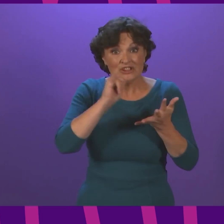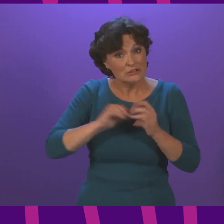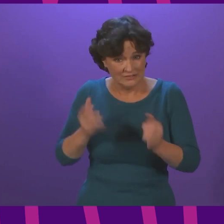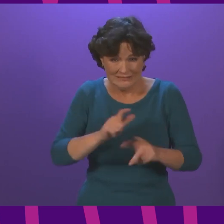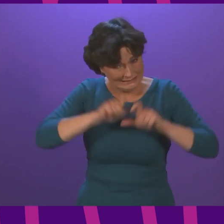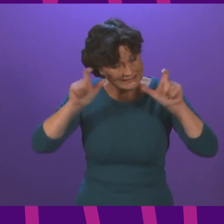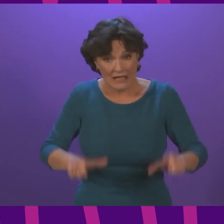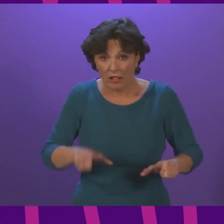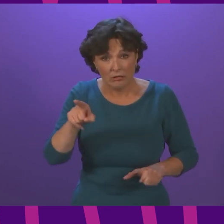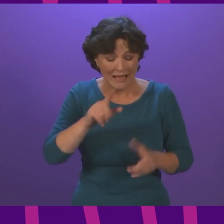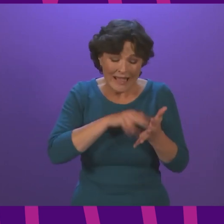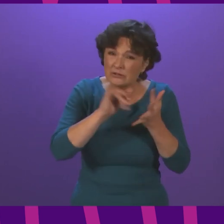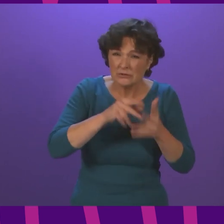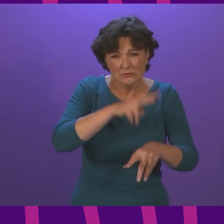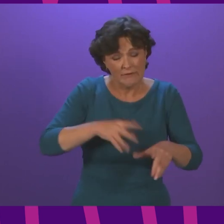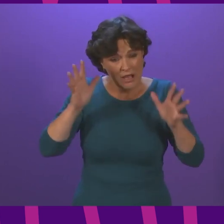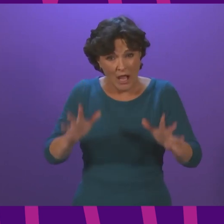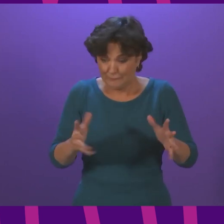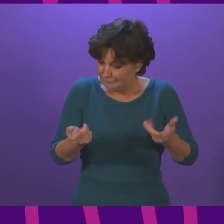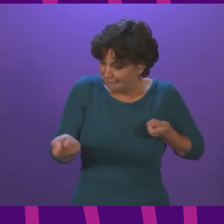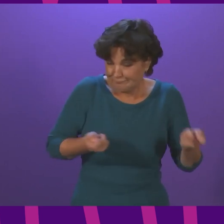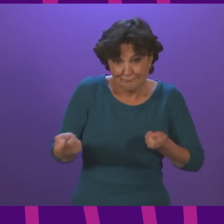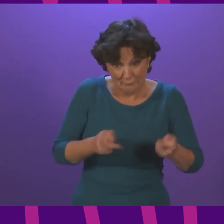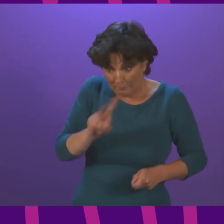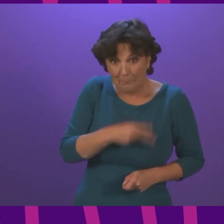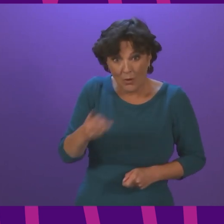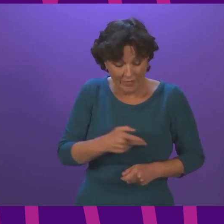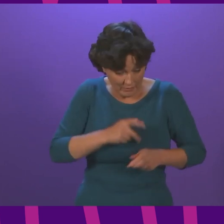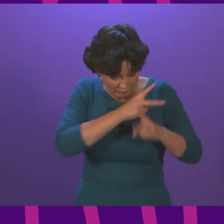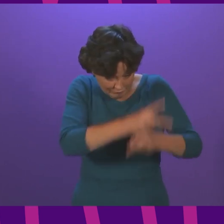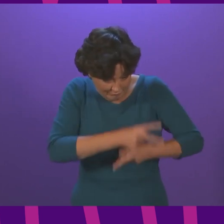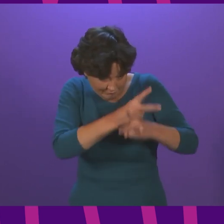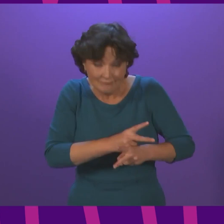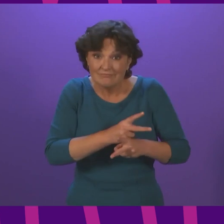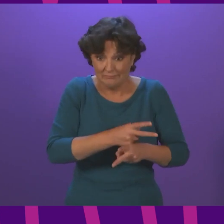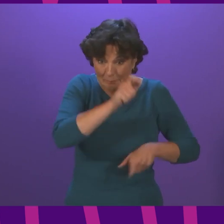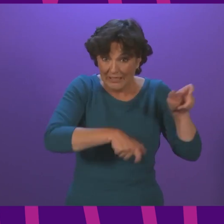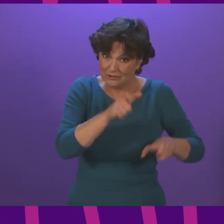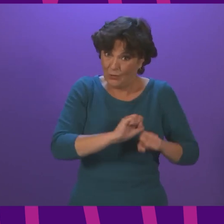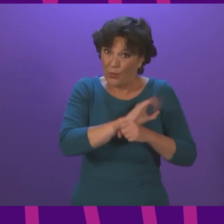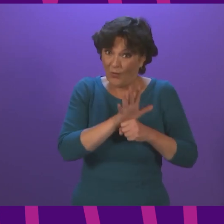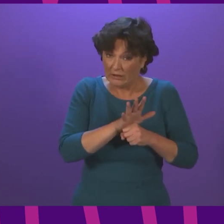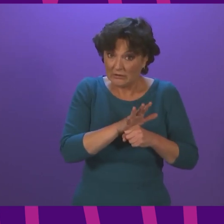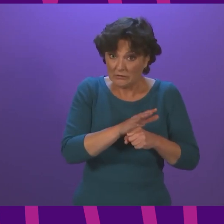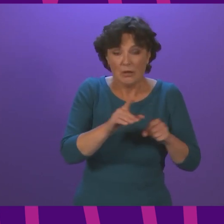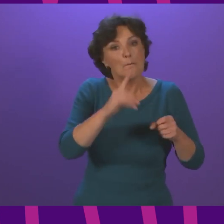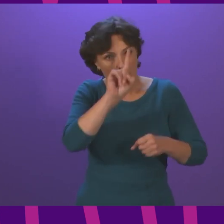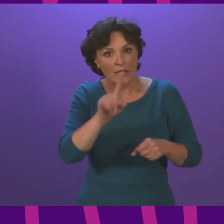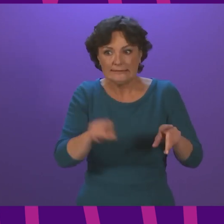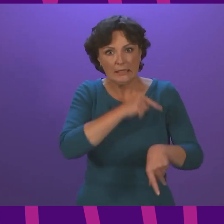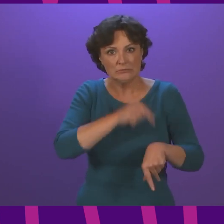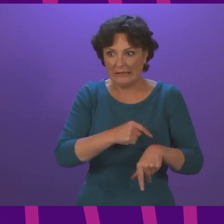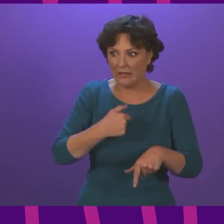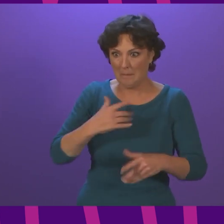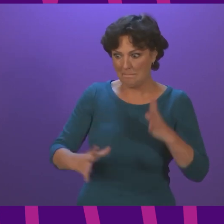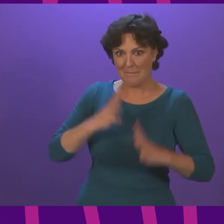NHS staff continue to deal with the combined challenge of caring for significant numbers of COVID patients, preparing for wider winter